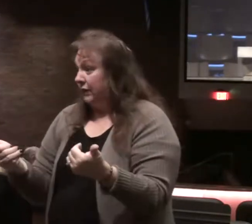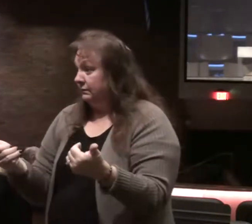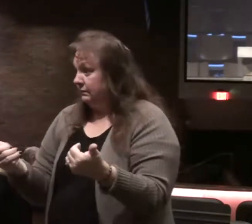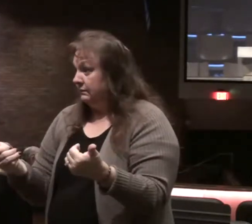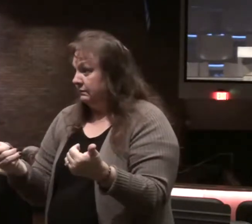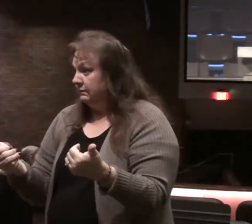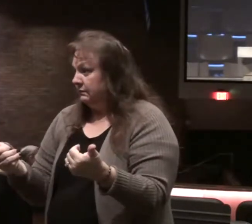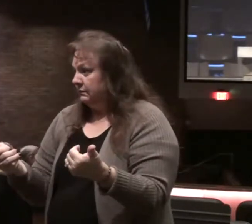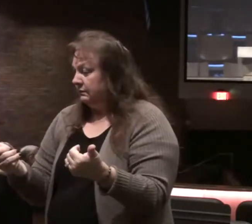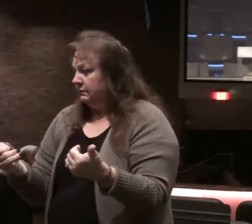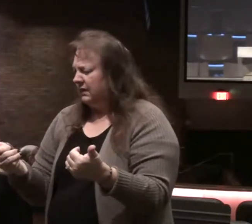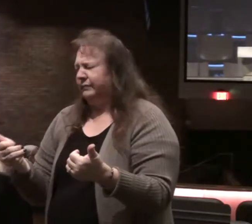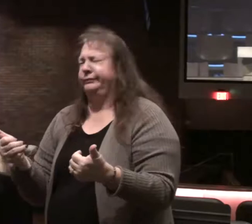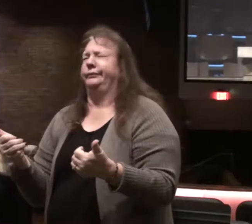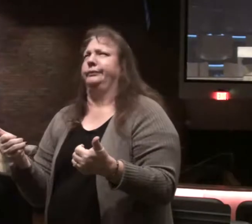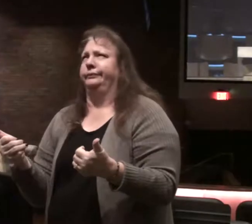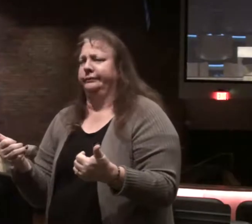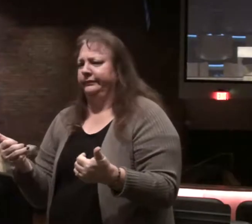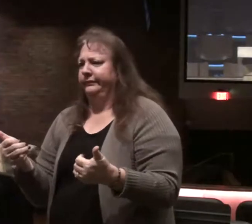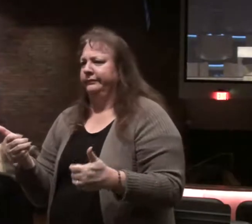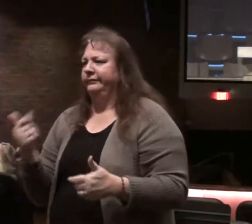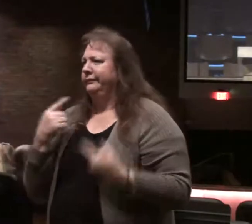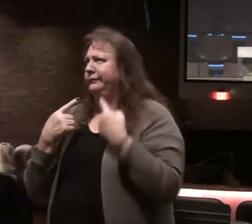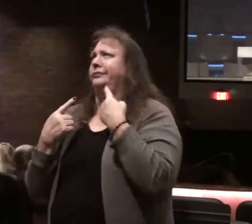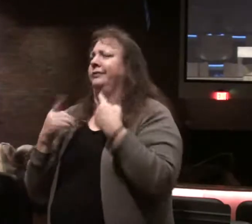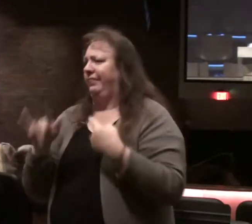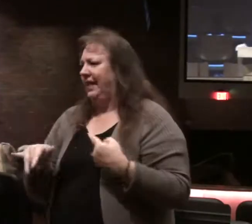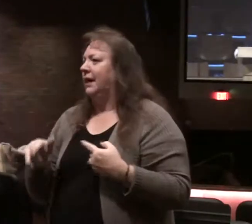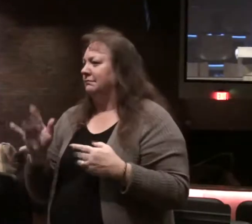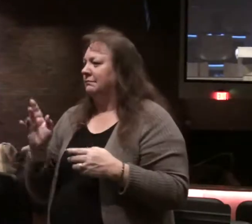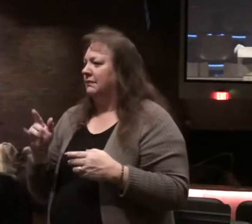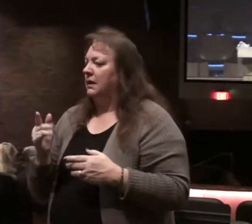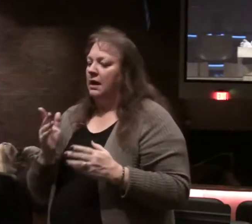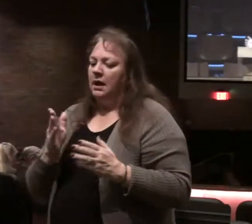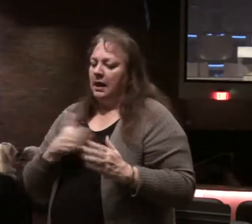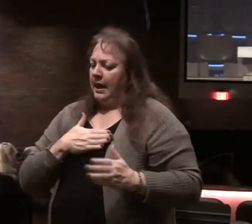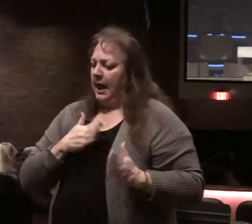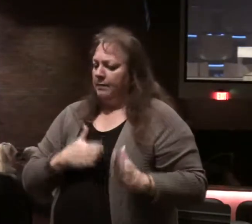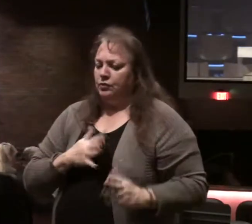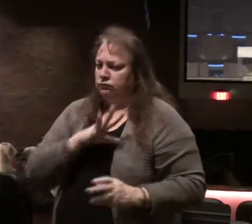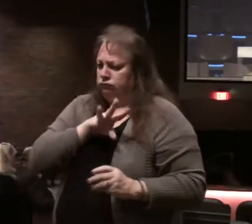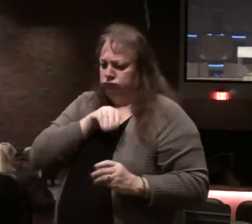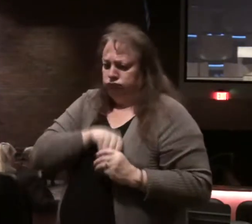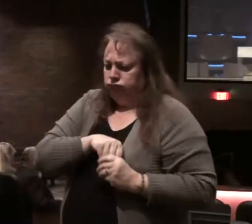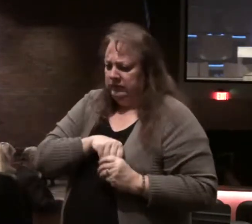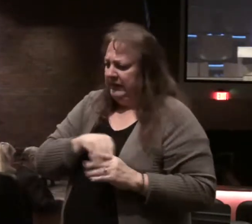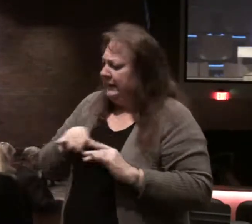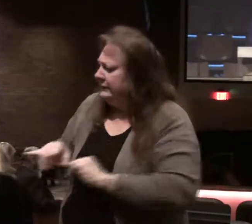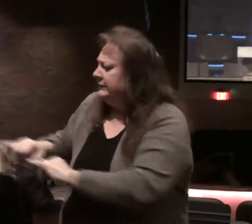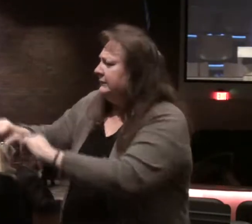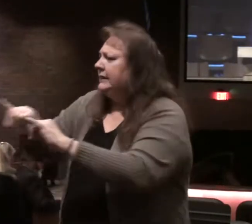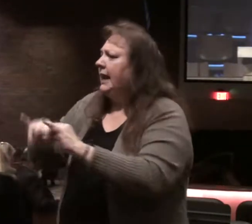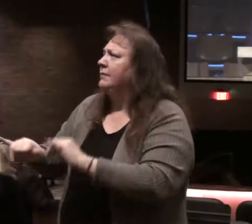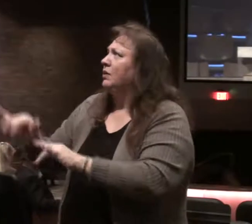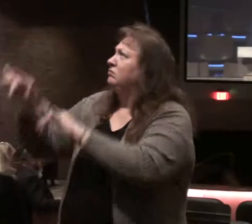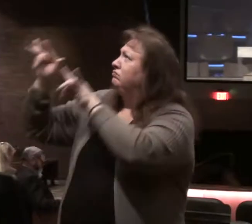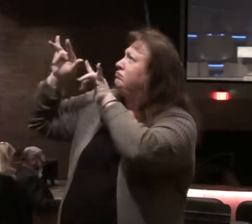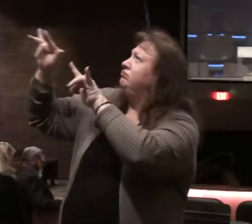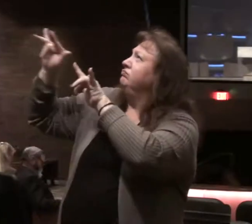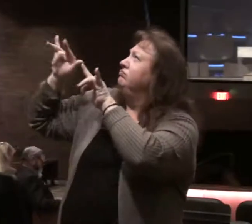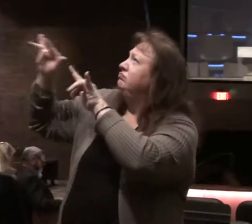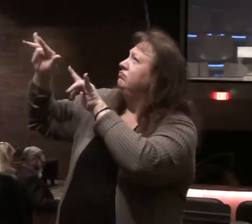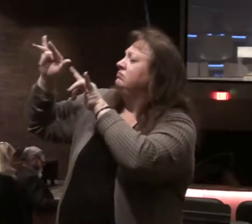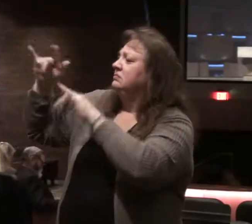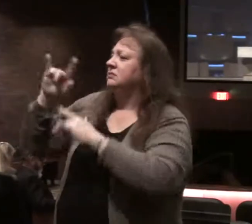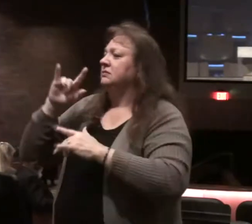Figment of man's imagination. That'd be a scoffer. The blessed person does not join in with those who scoff and